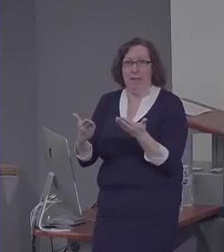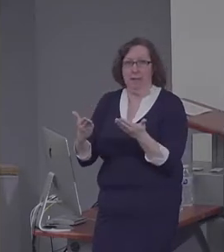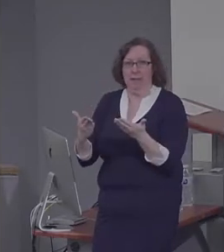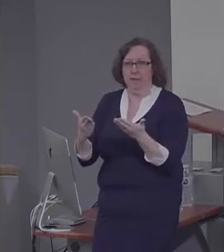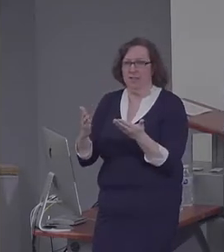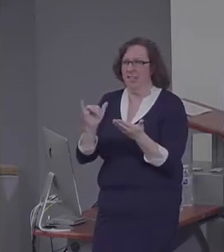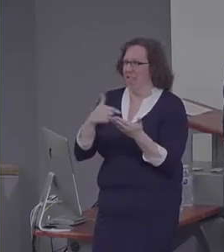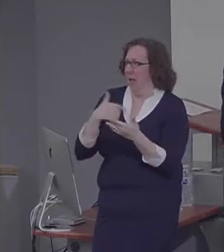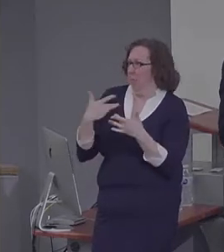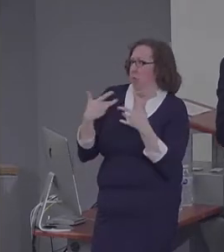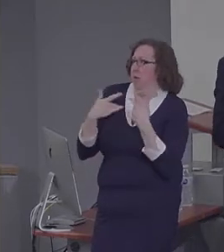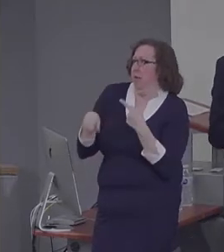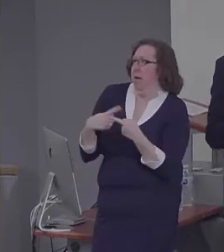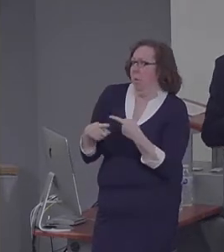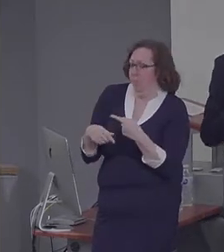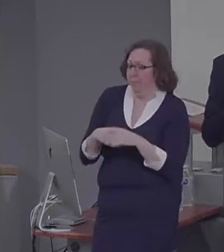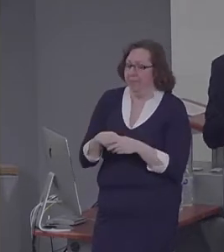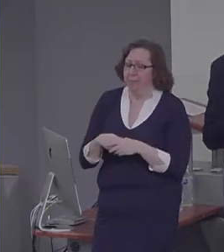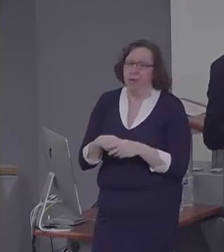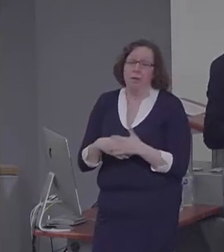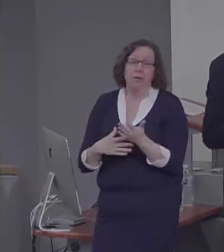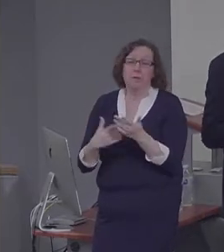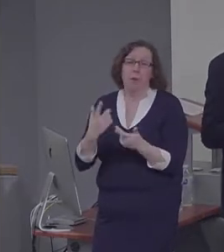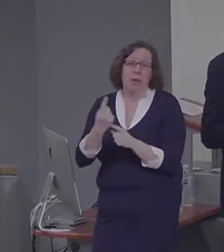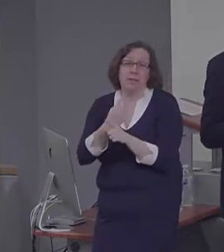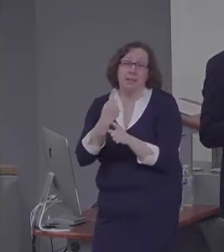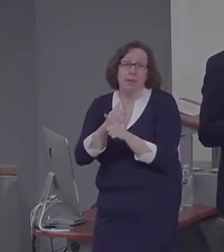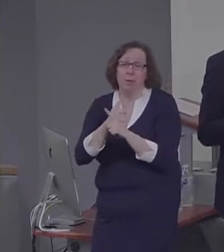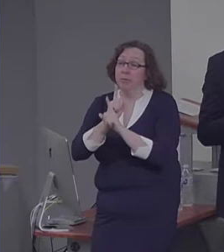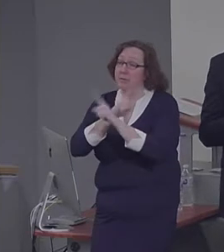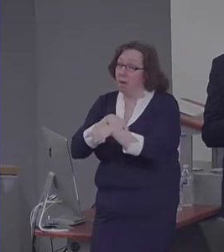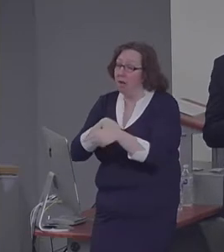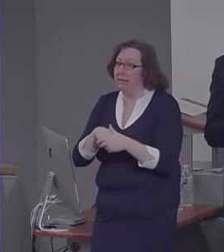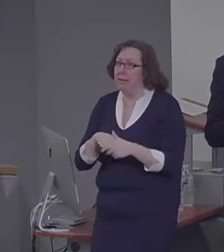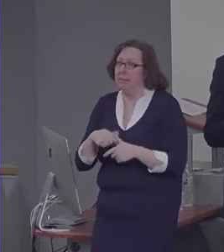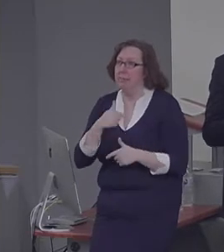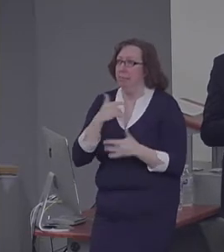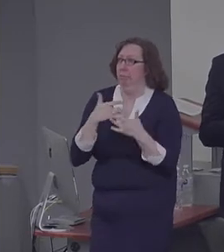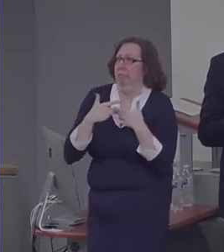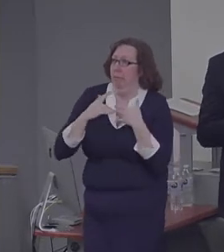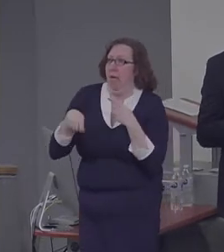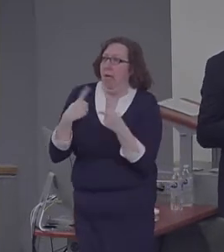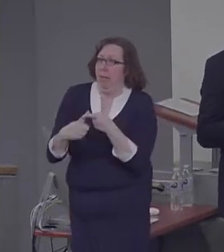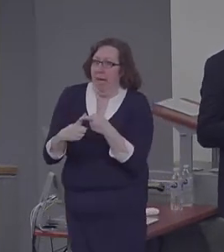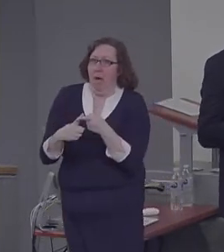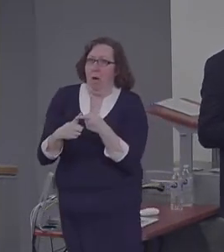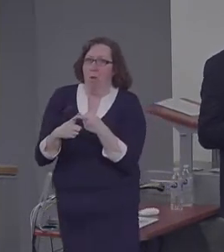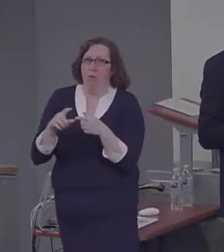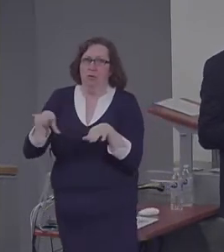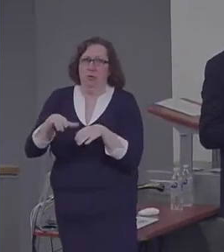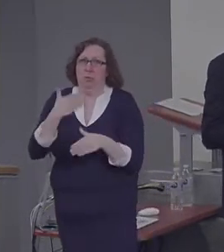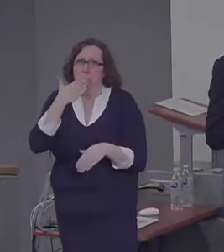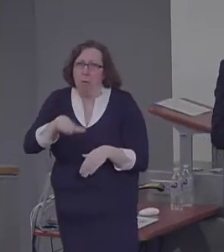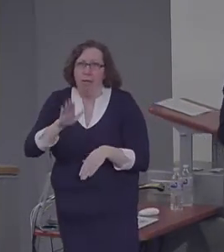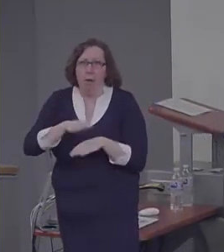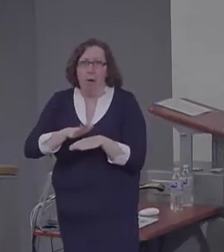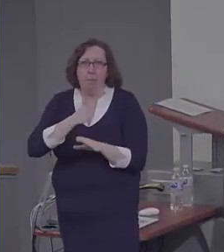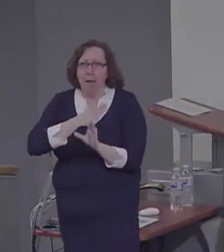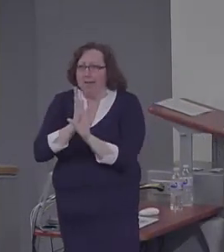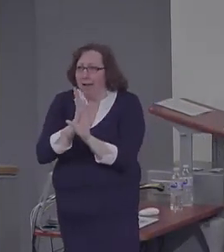a typical one would be I'm worried about doing poorly on the final for my psychology class because that would bring